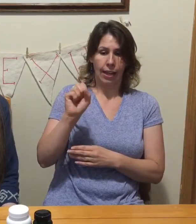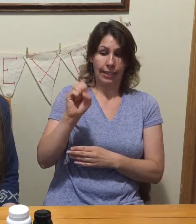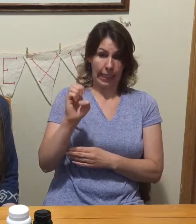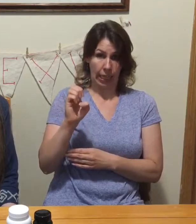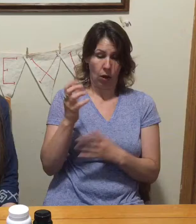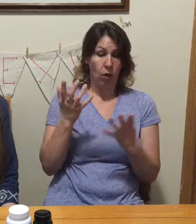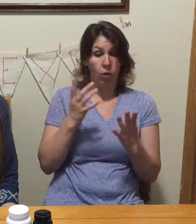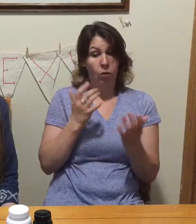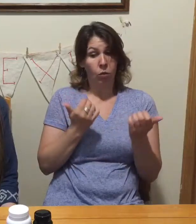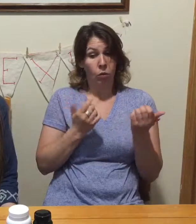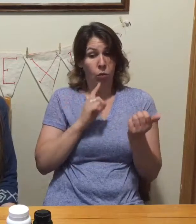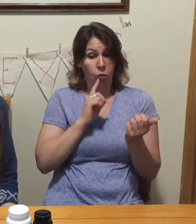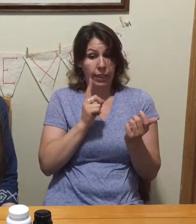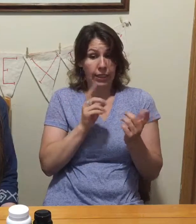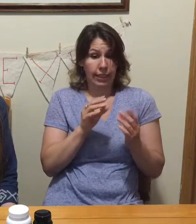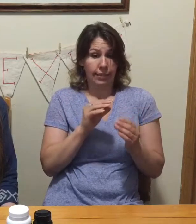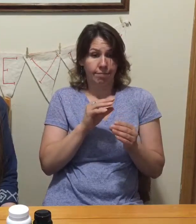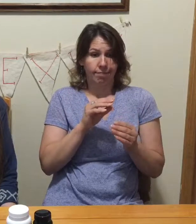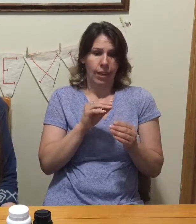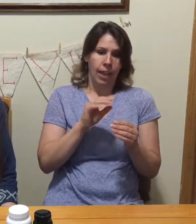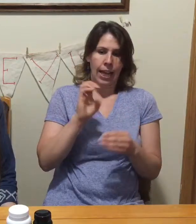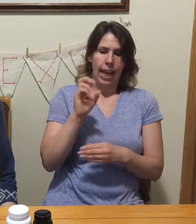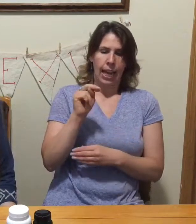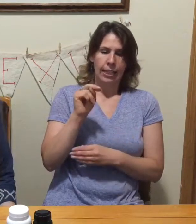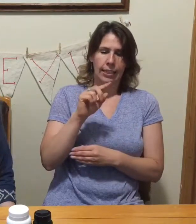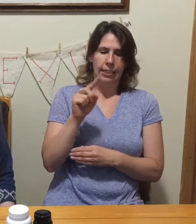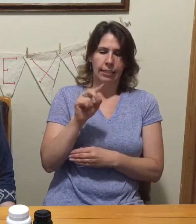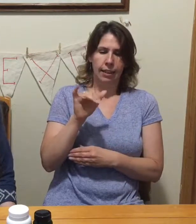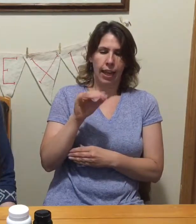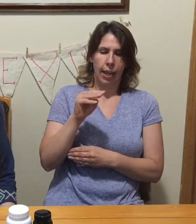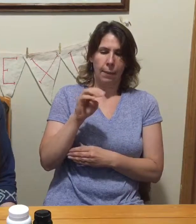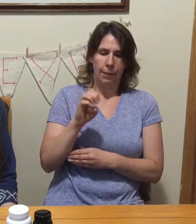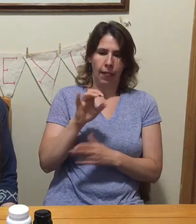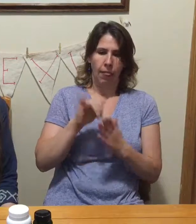which is an enzyme that helps to break down candida.